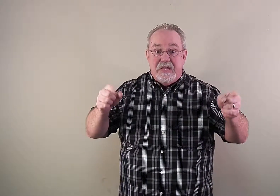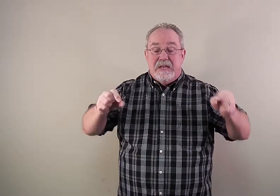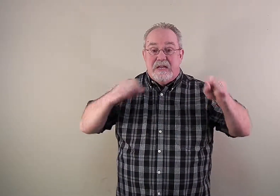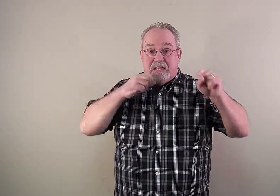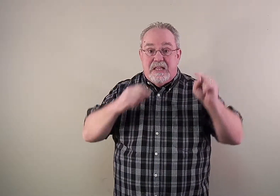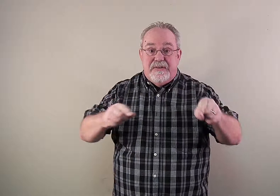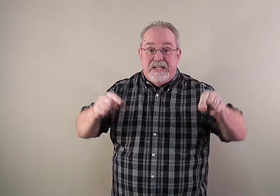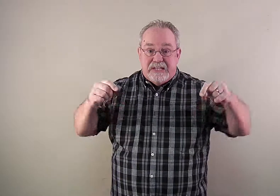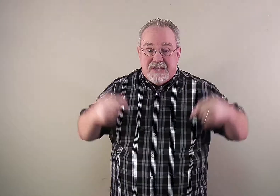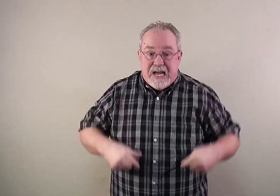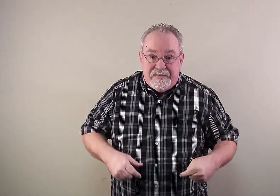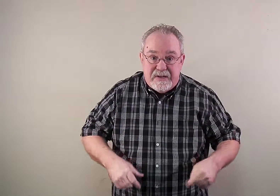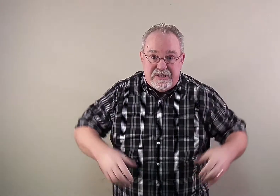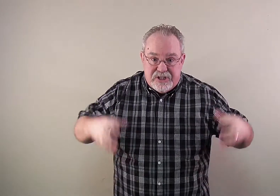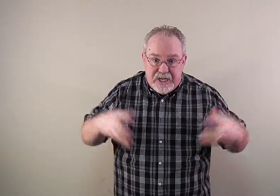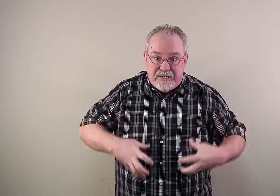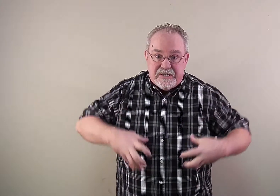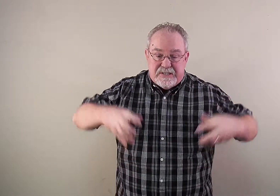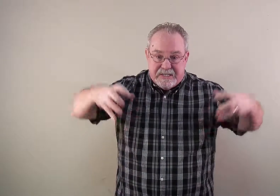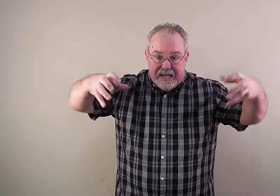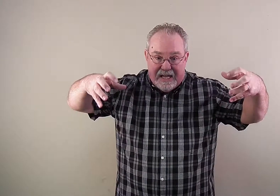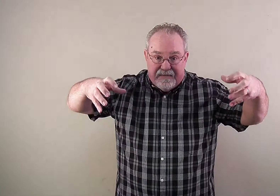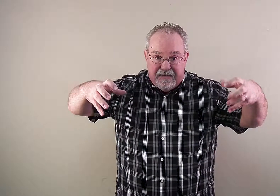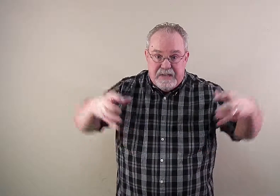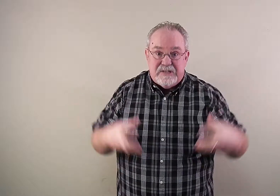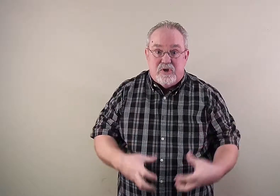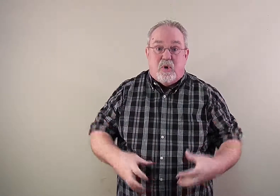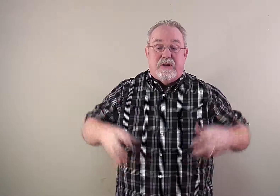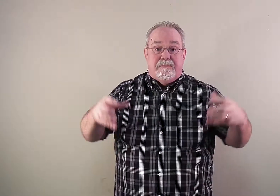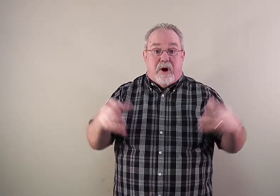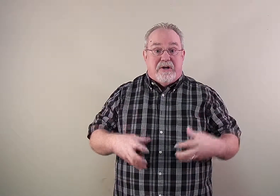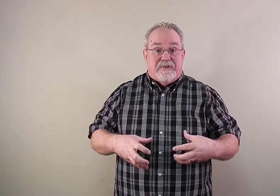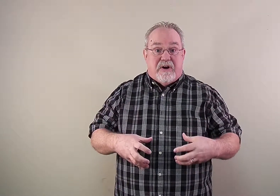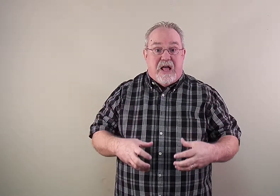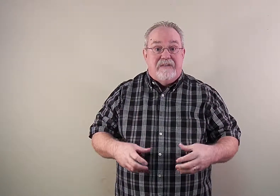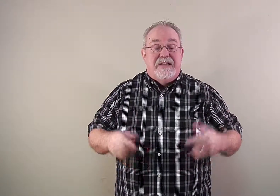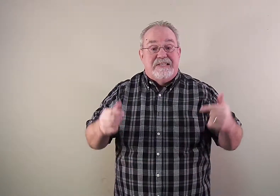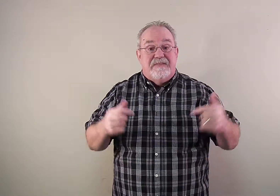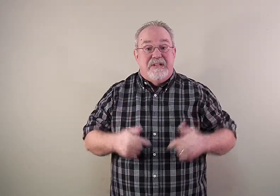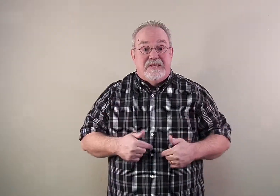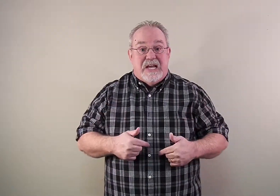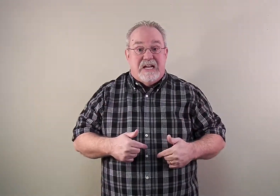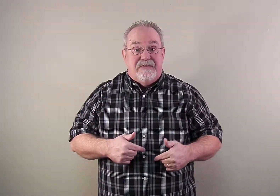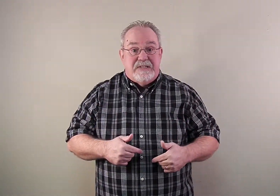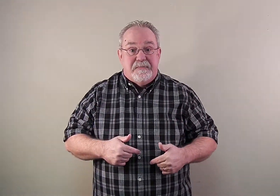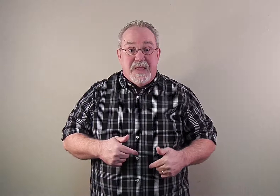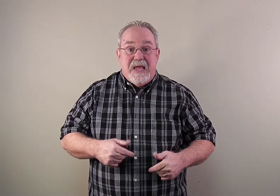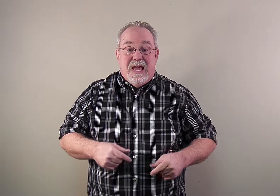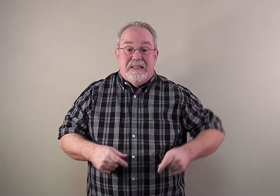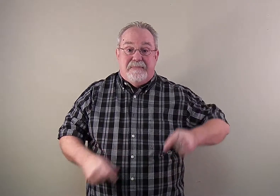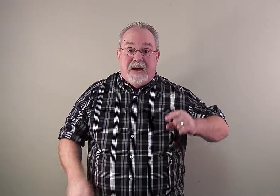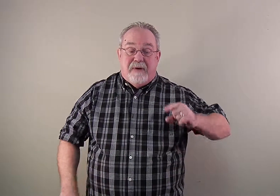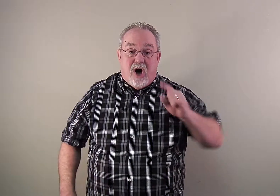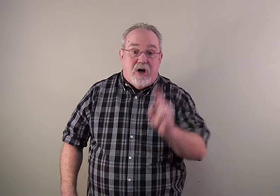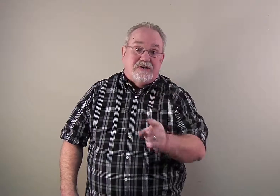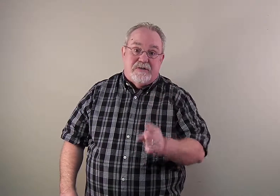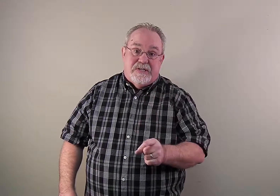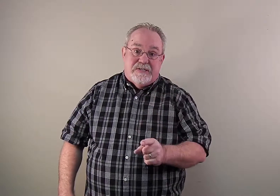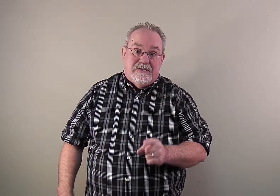living inside of us. Jesus, if he is Lord and boss of our life, he's living inside of us. And the Bible also says in